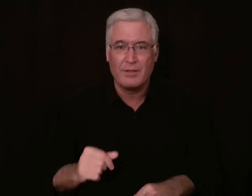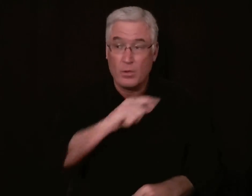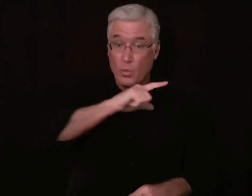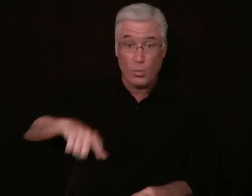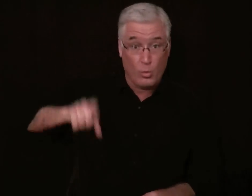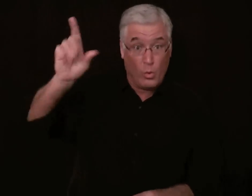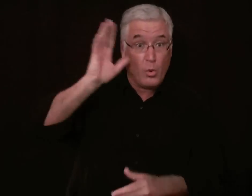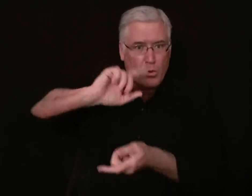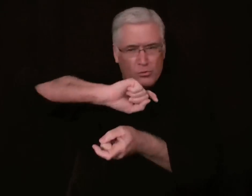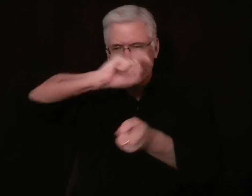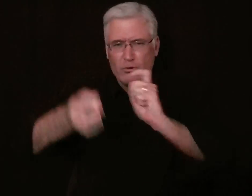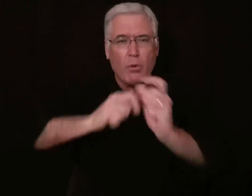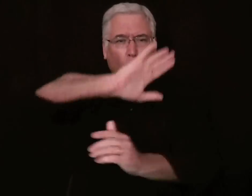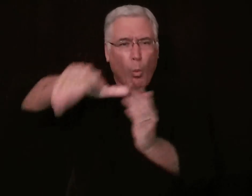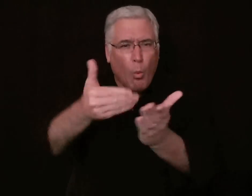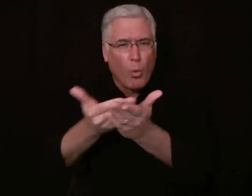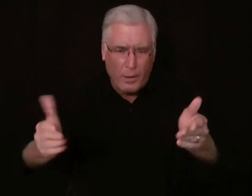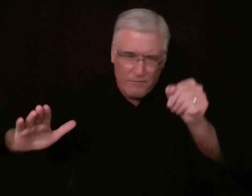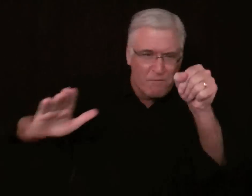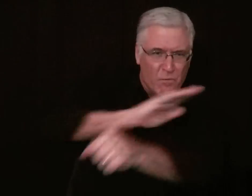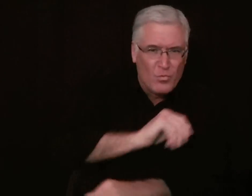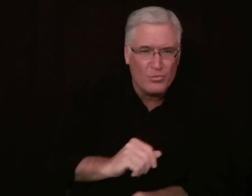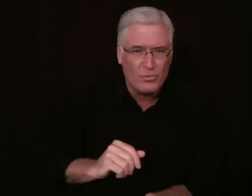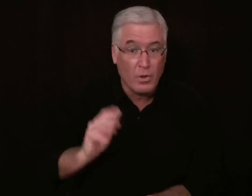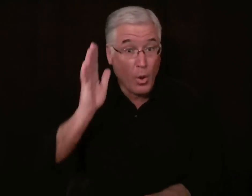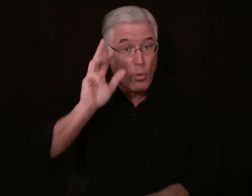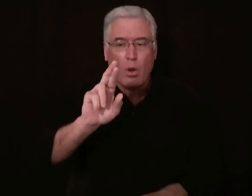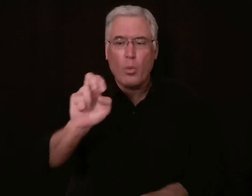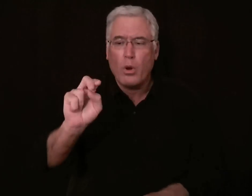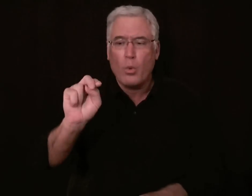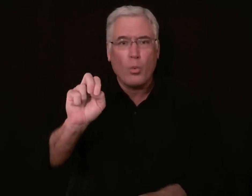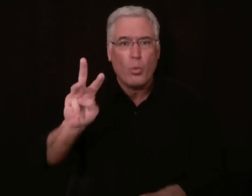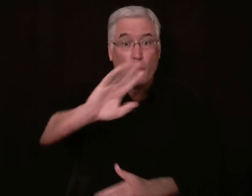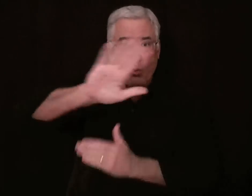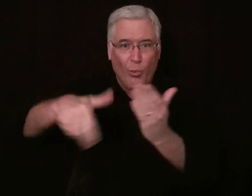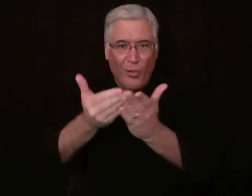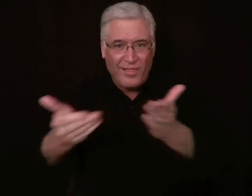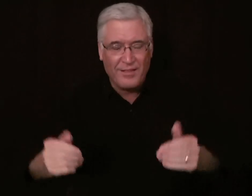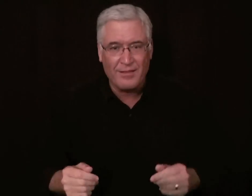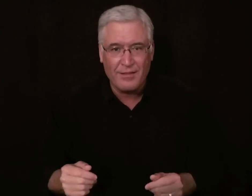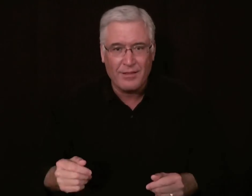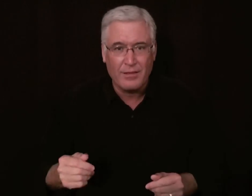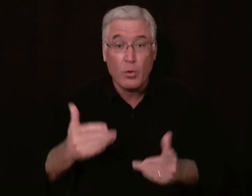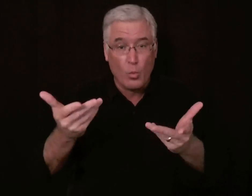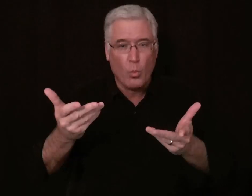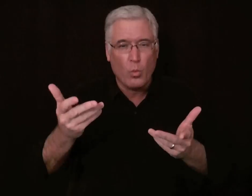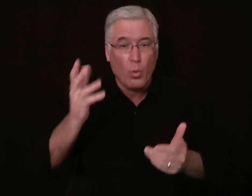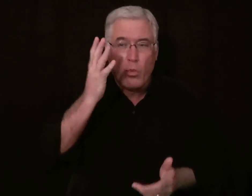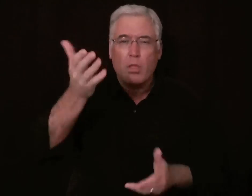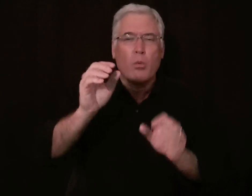And changing, being made right. And the Lord will change all things fully. He will renew all things.